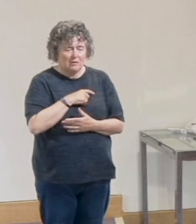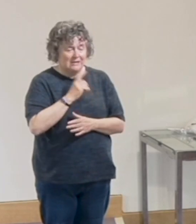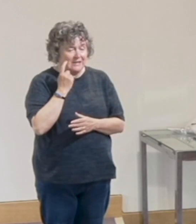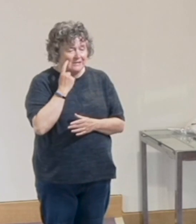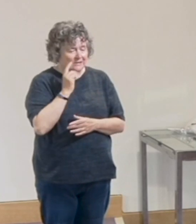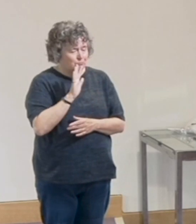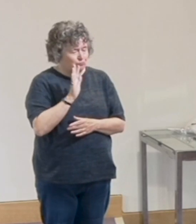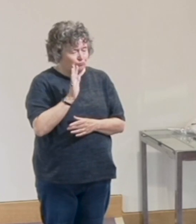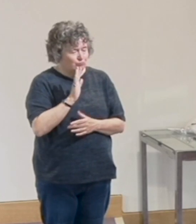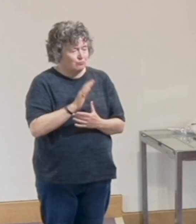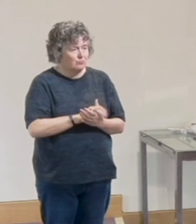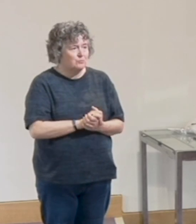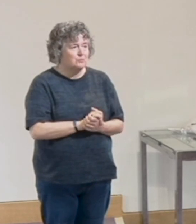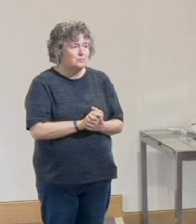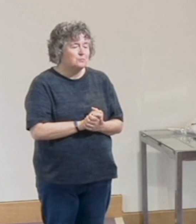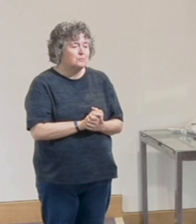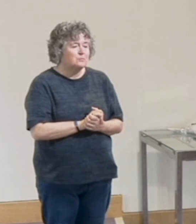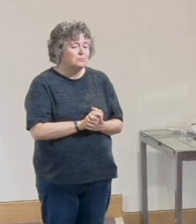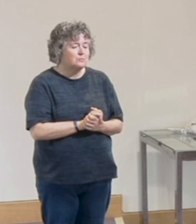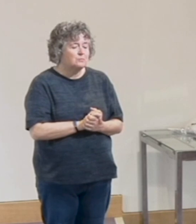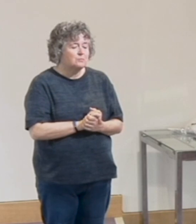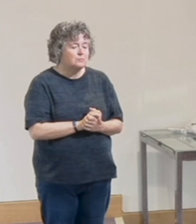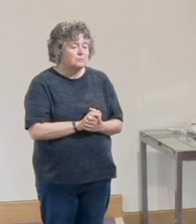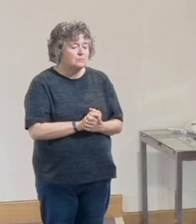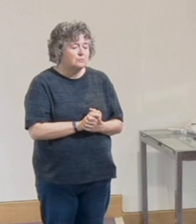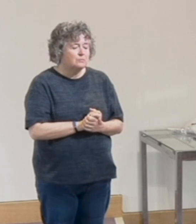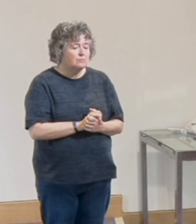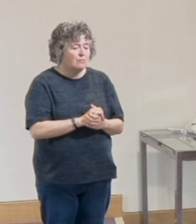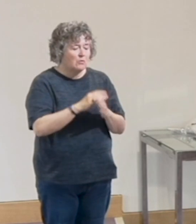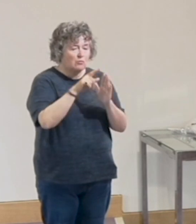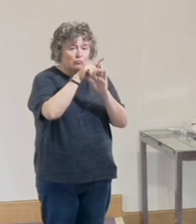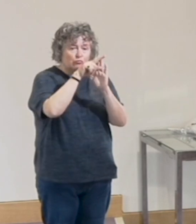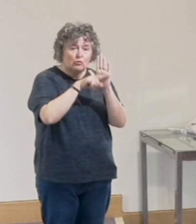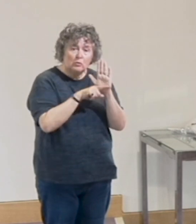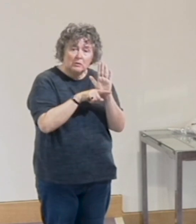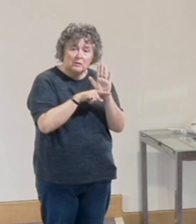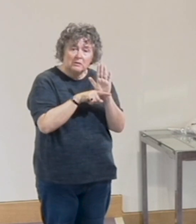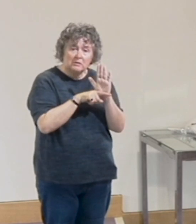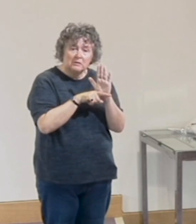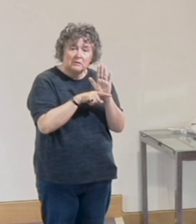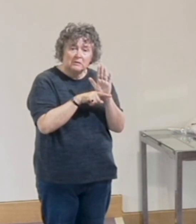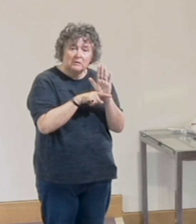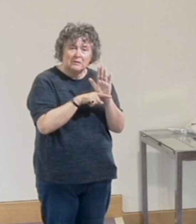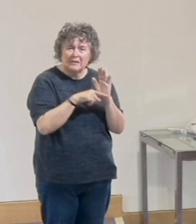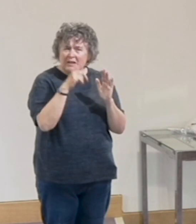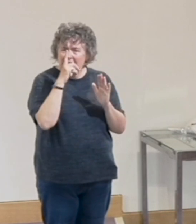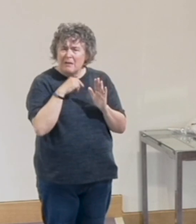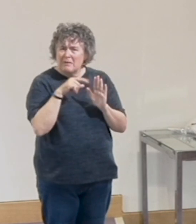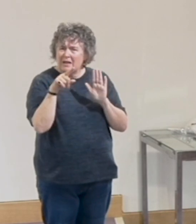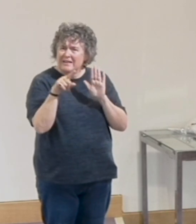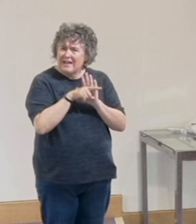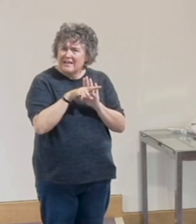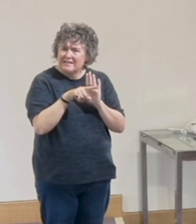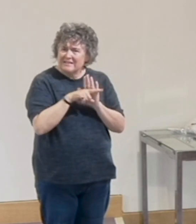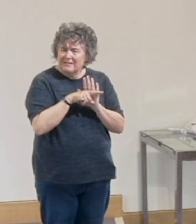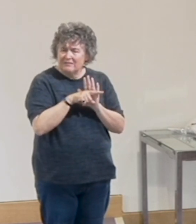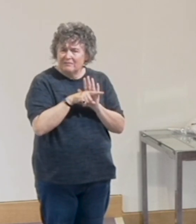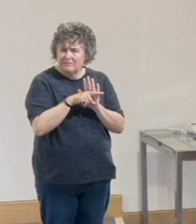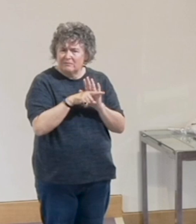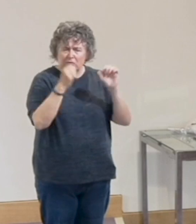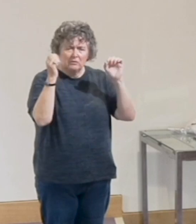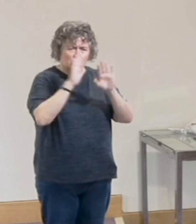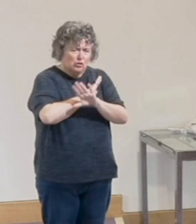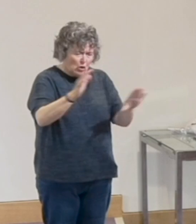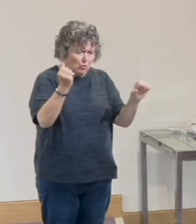Now, often rules in religions are often quite negative, formed in a much more negative